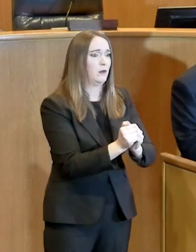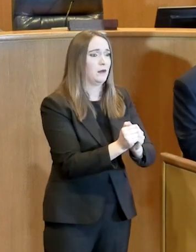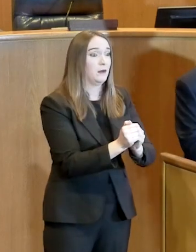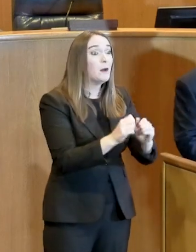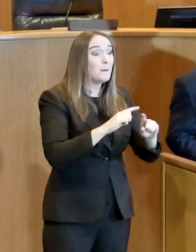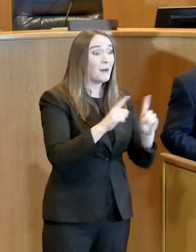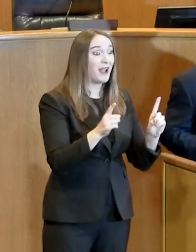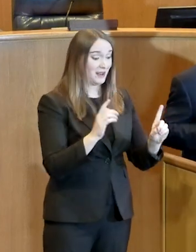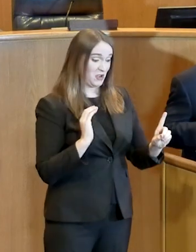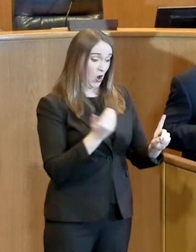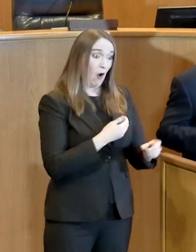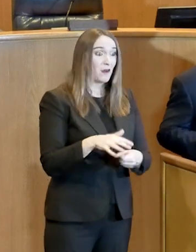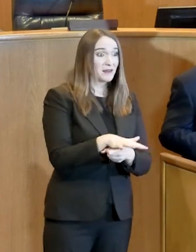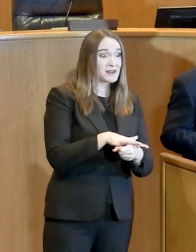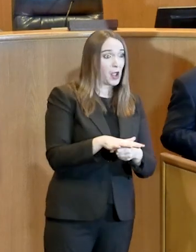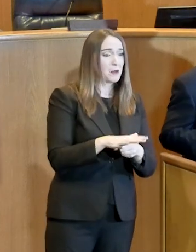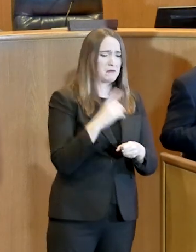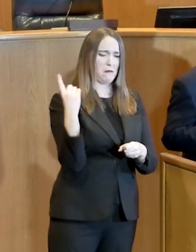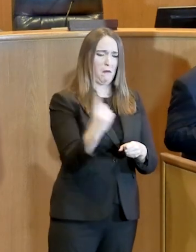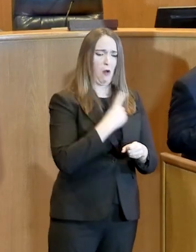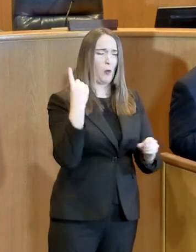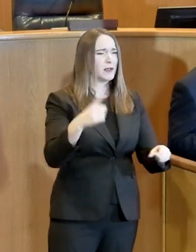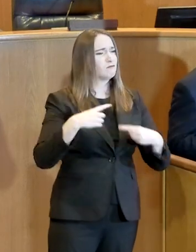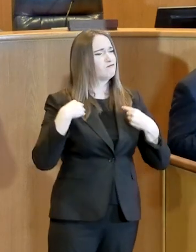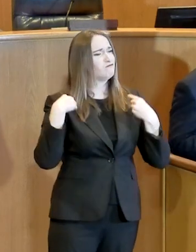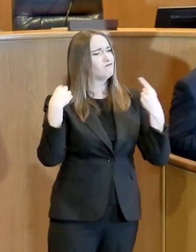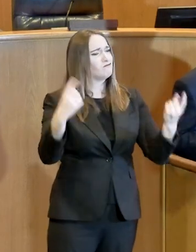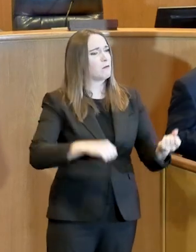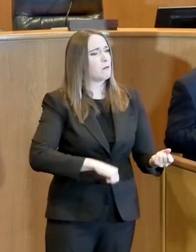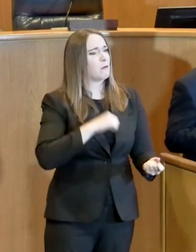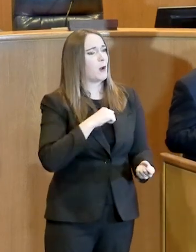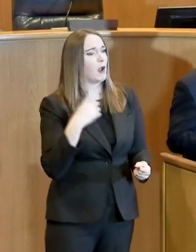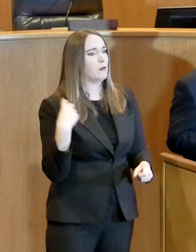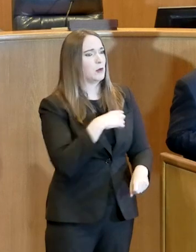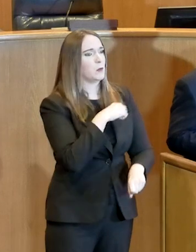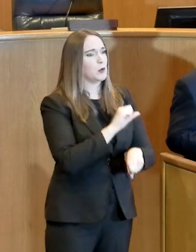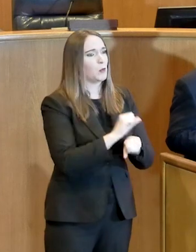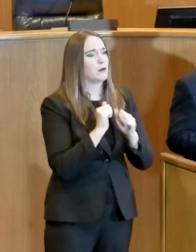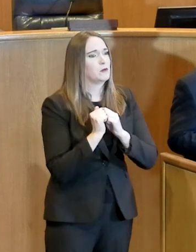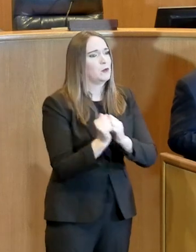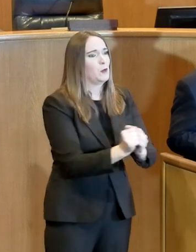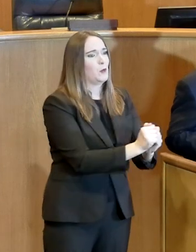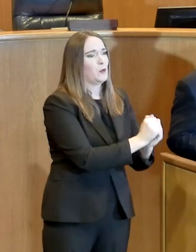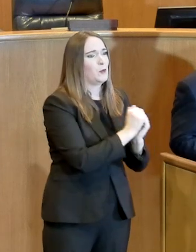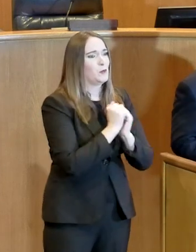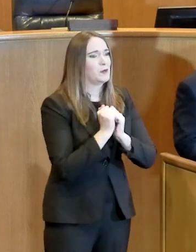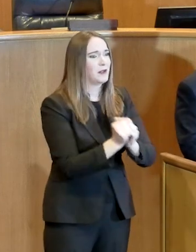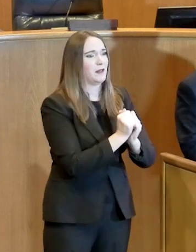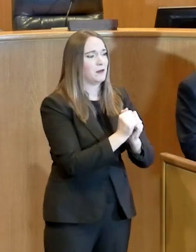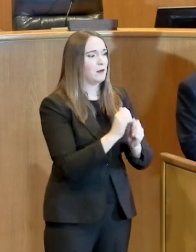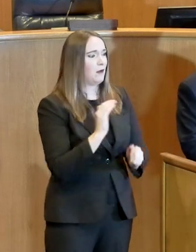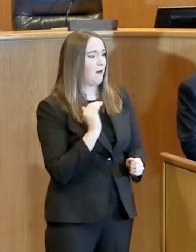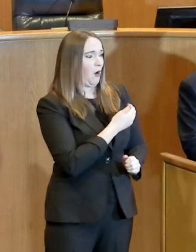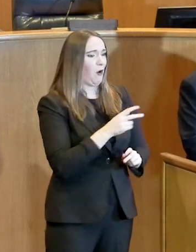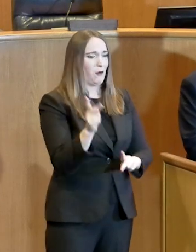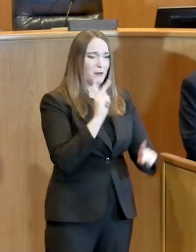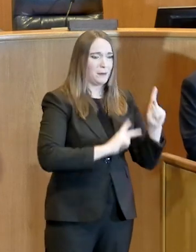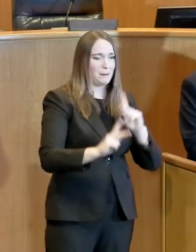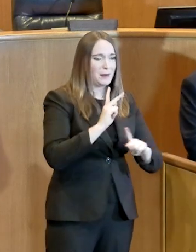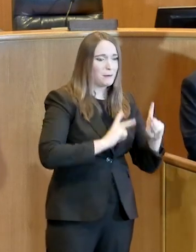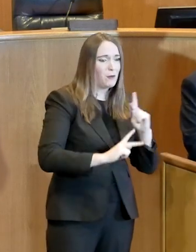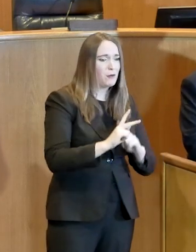Tarrant County way for us to work together and to collaborate and to bring the best out in our citizens, and